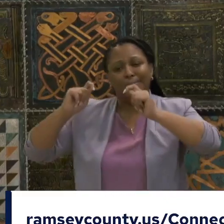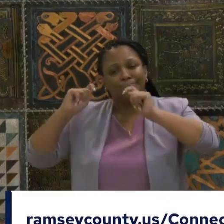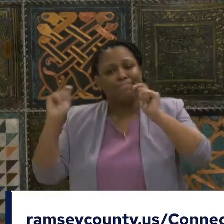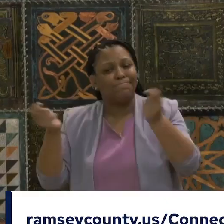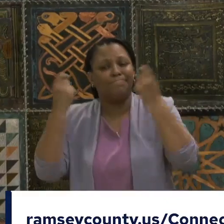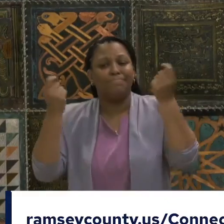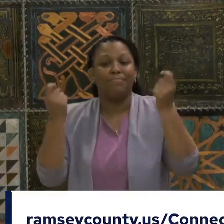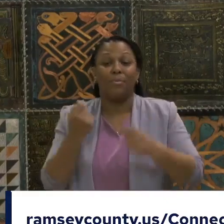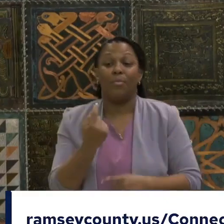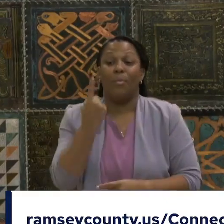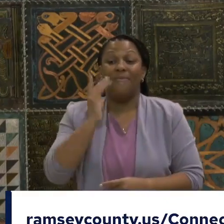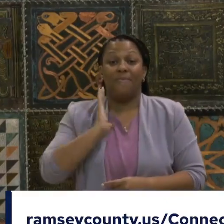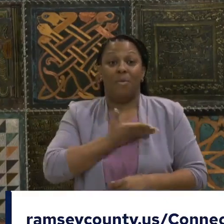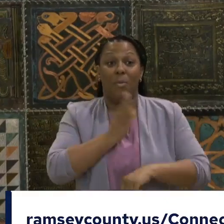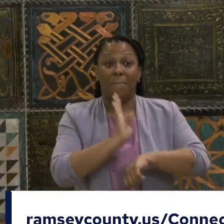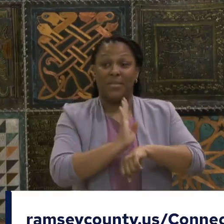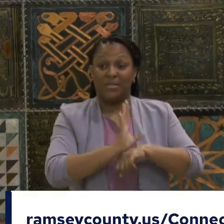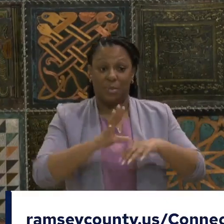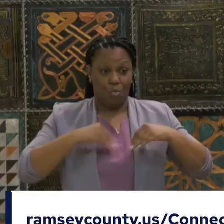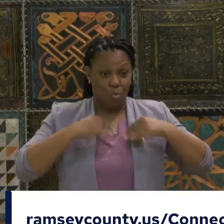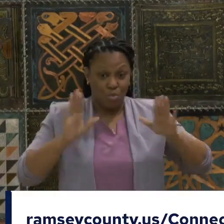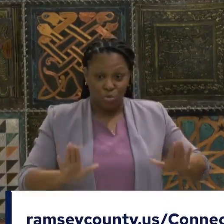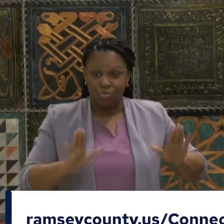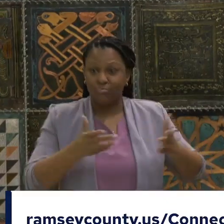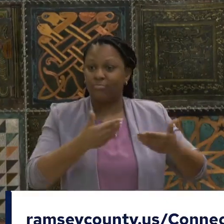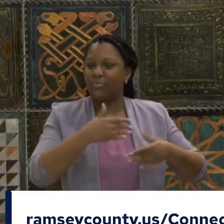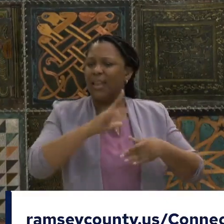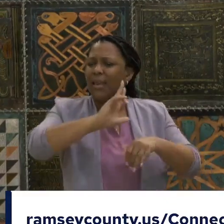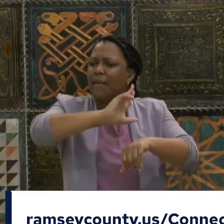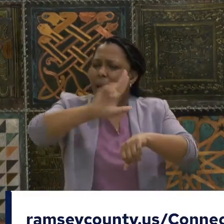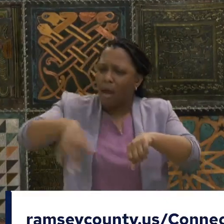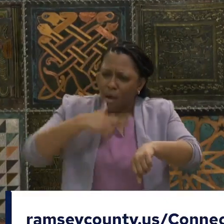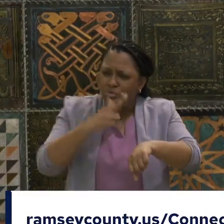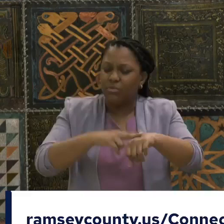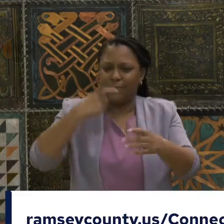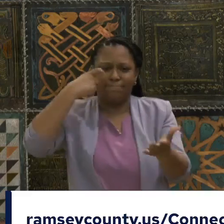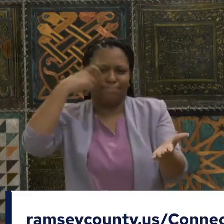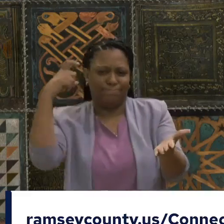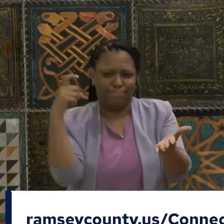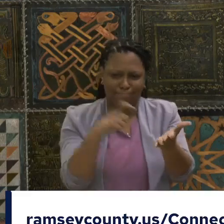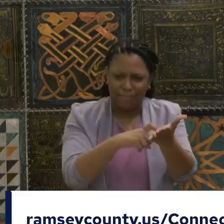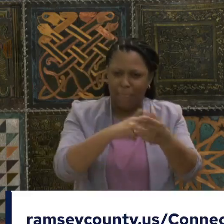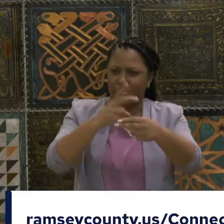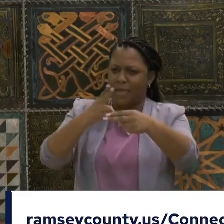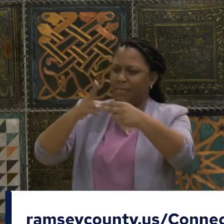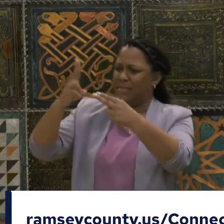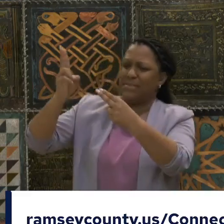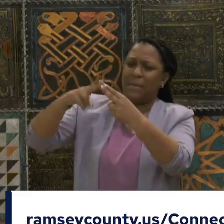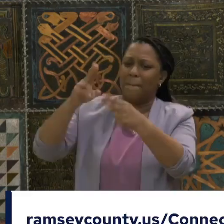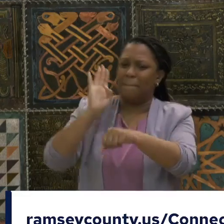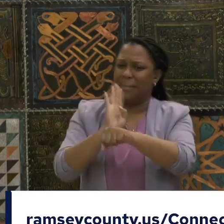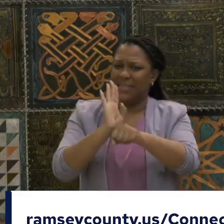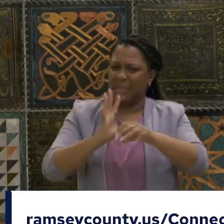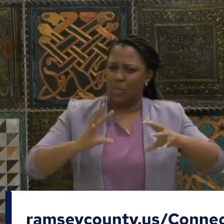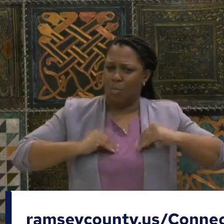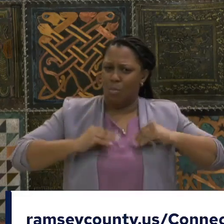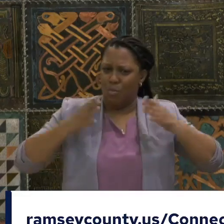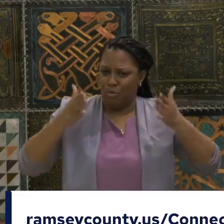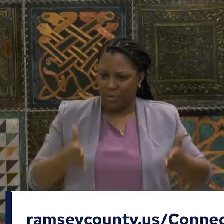the year nationally. Just yesterday. Yeah, just yesterday. was in Washington, D.C.